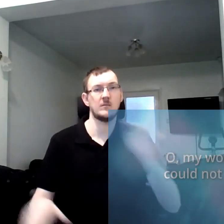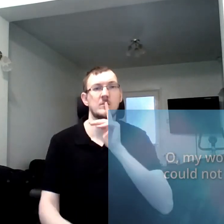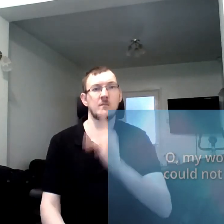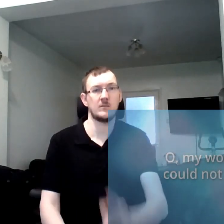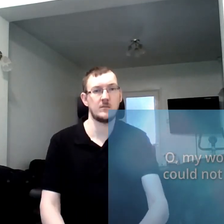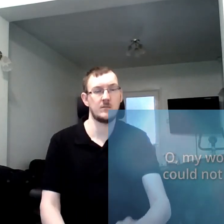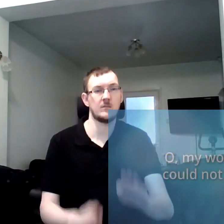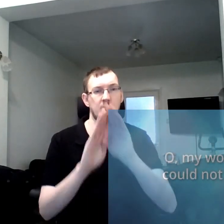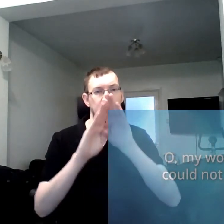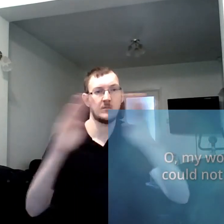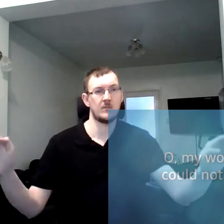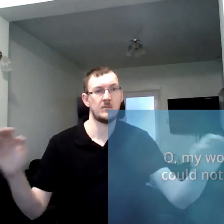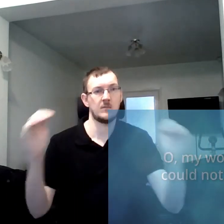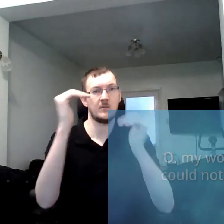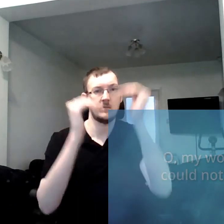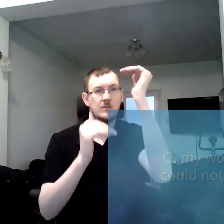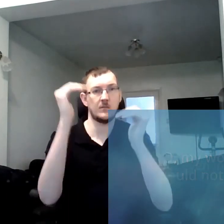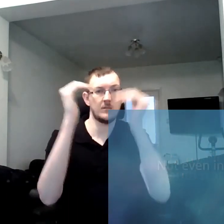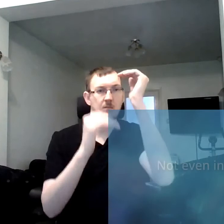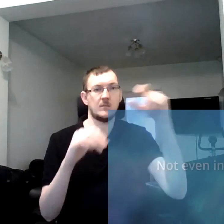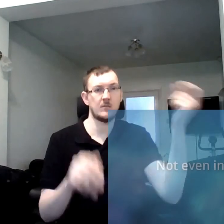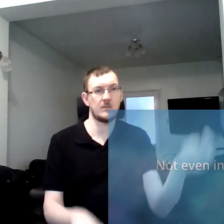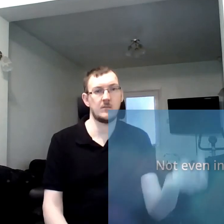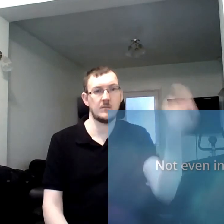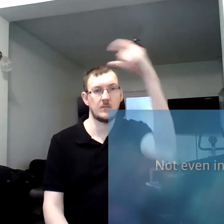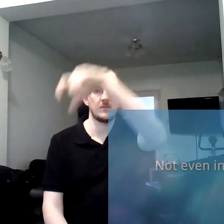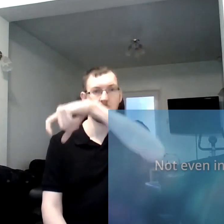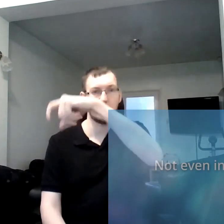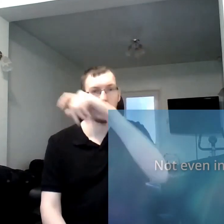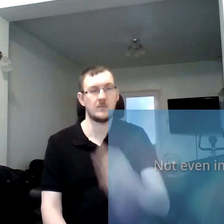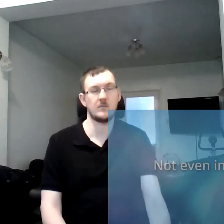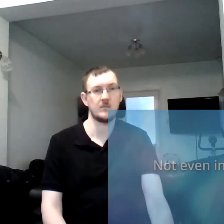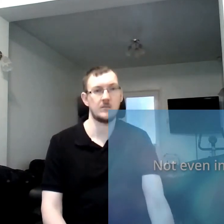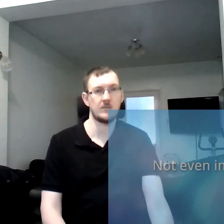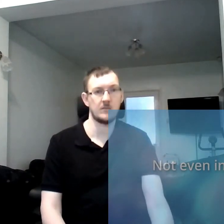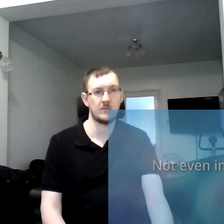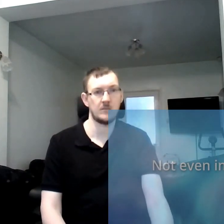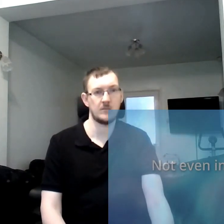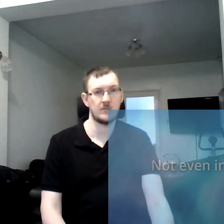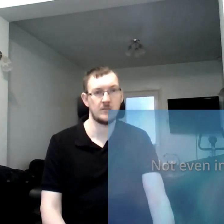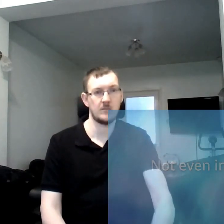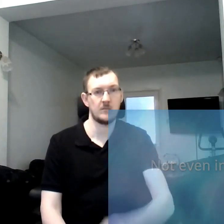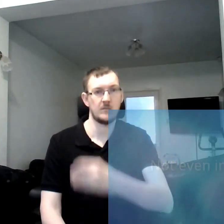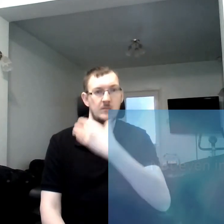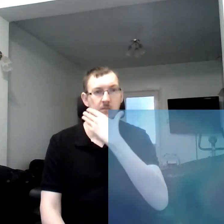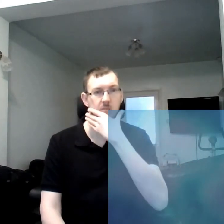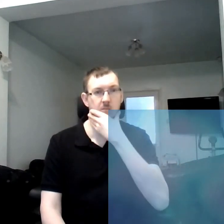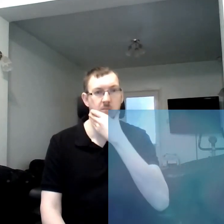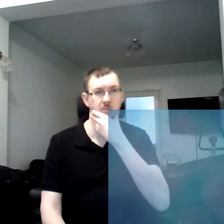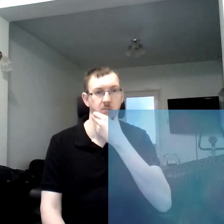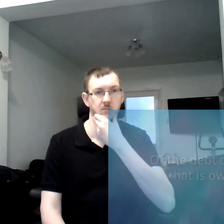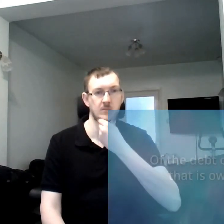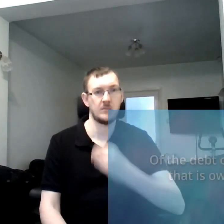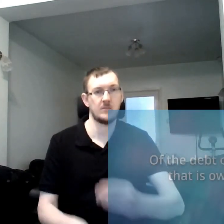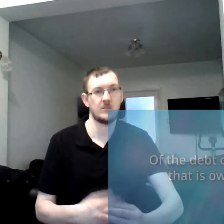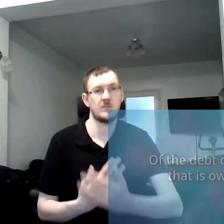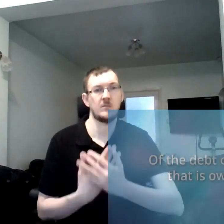tell not even in part of the dead